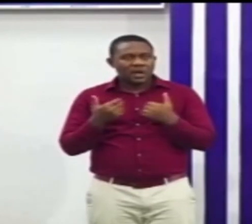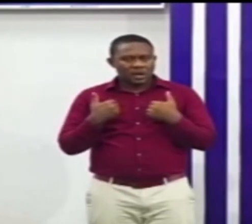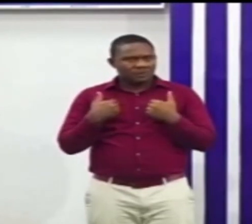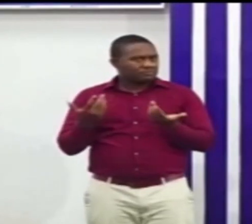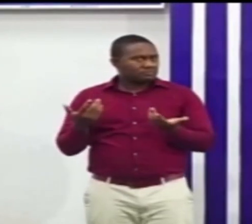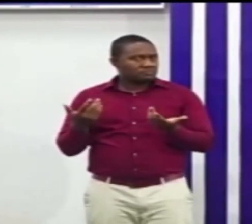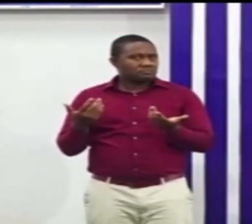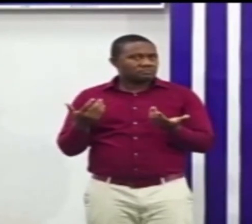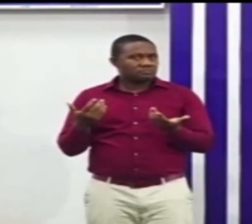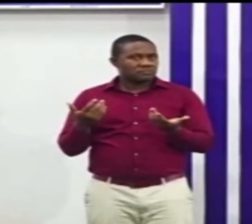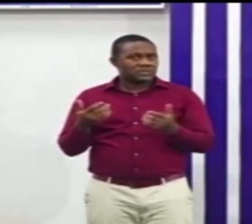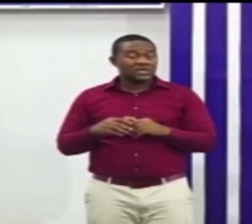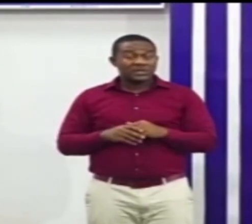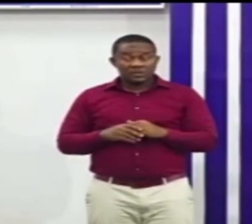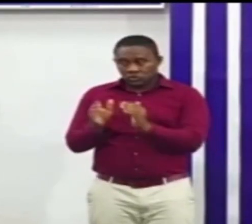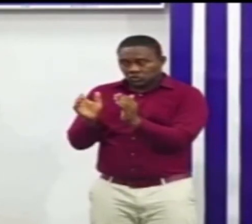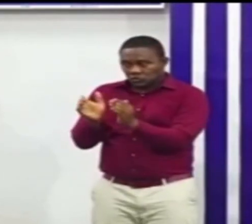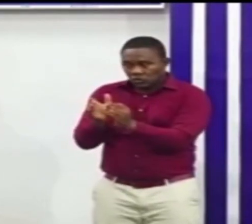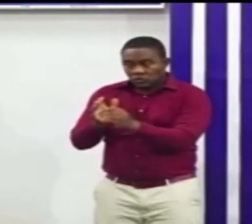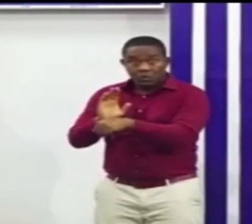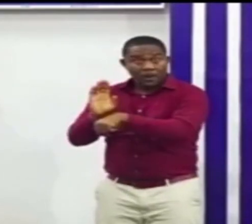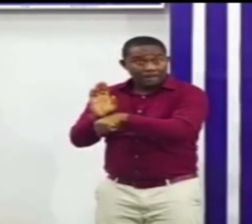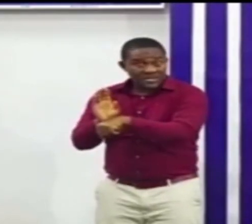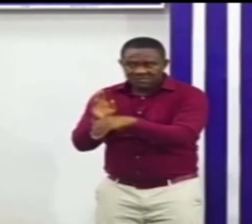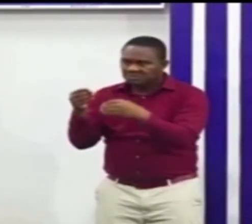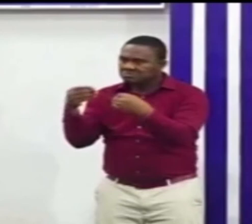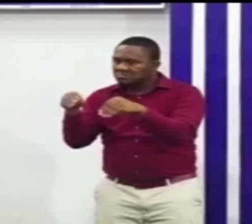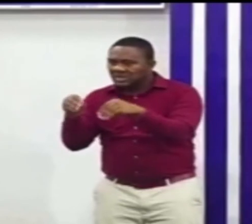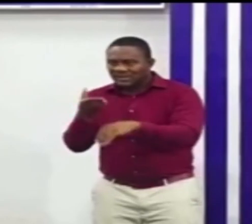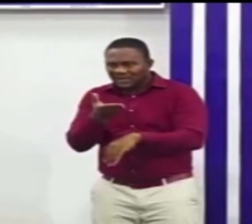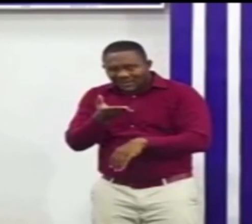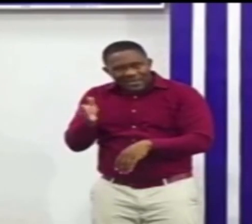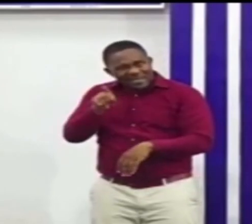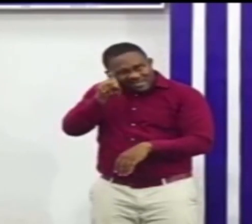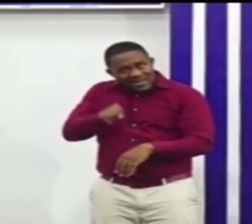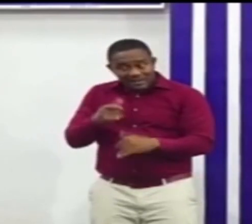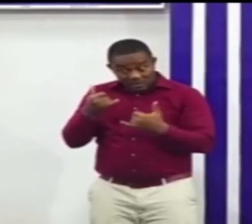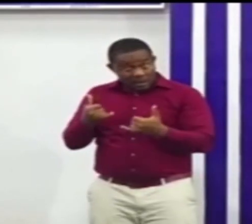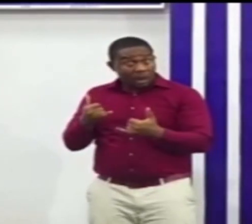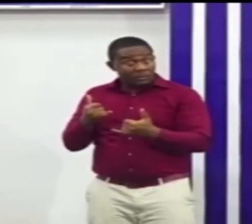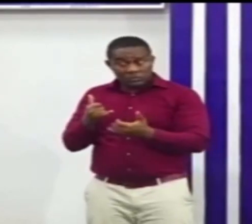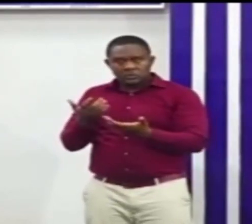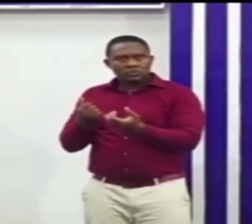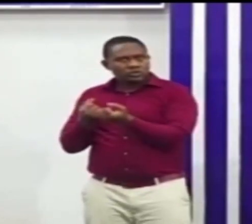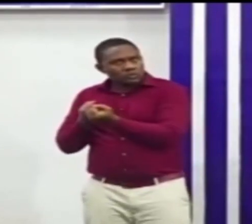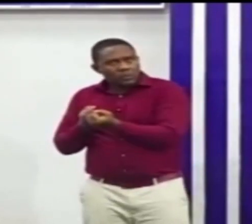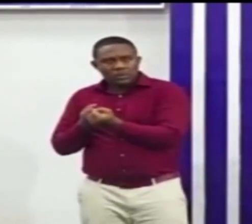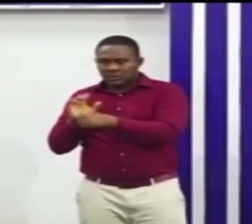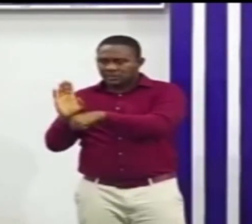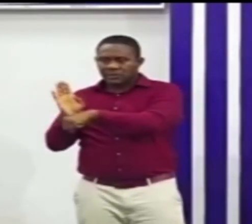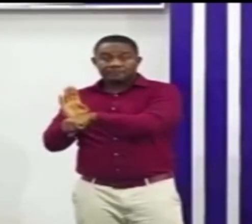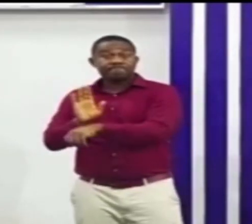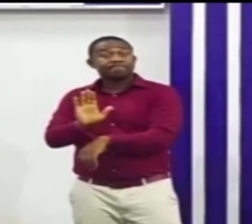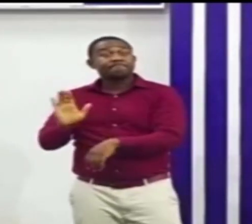what the people the micro small and medium enterprises need to be able to go through this very tough time this has also been